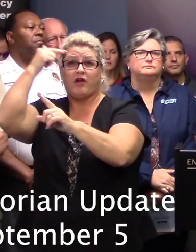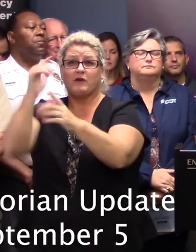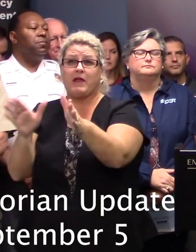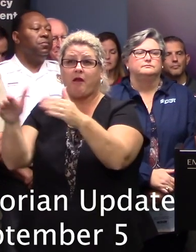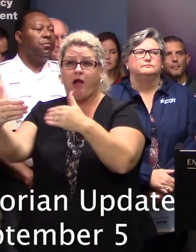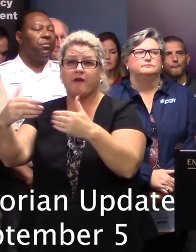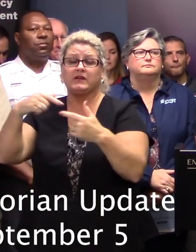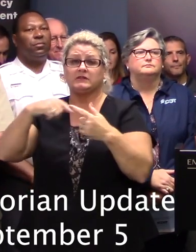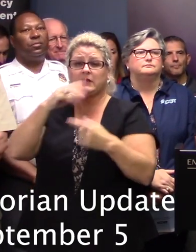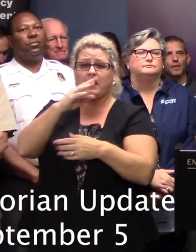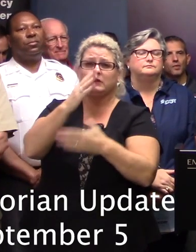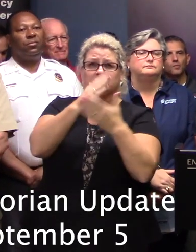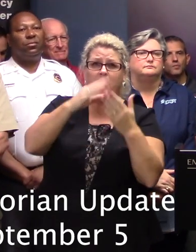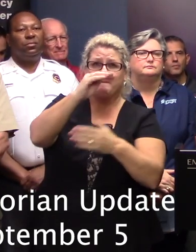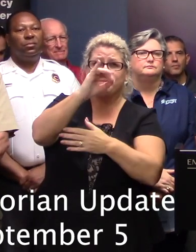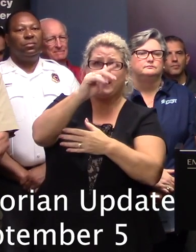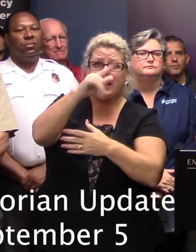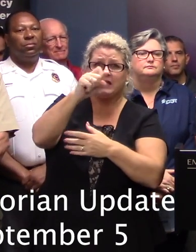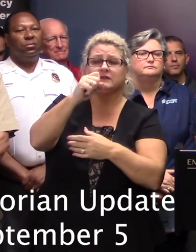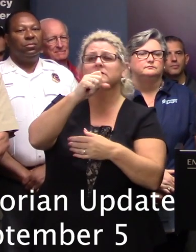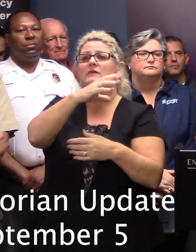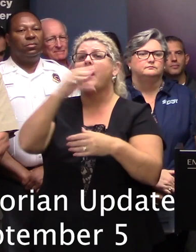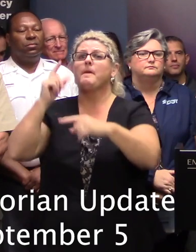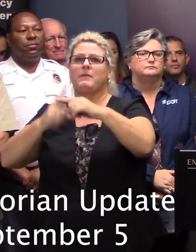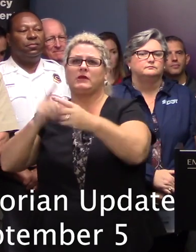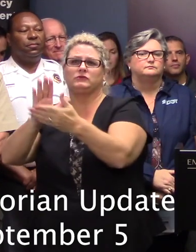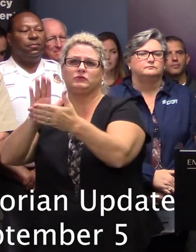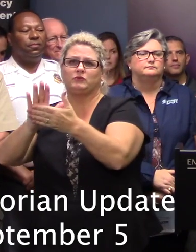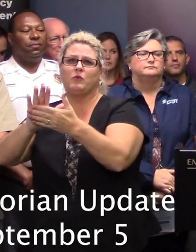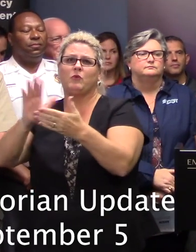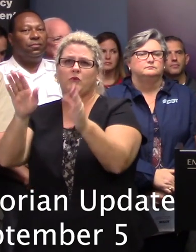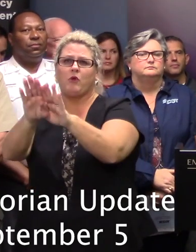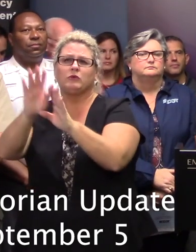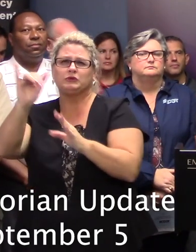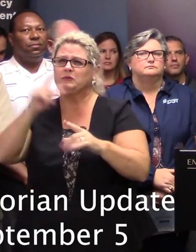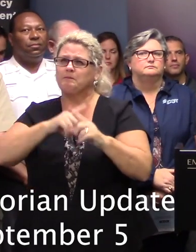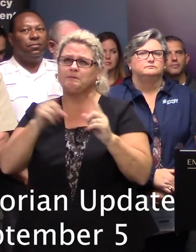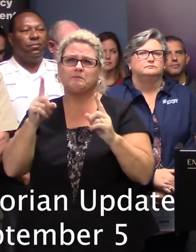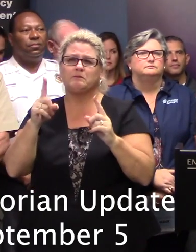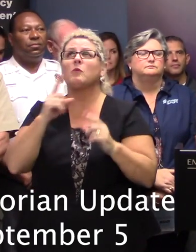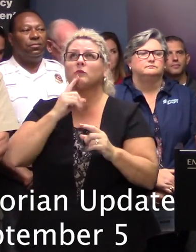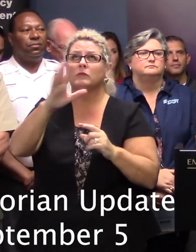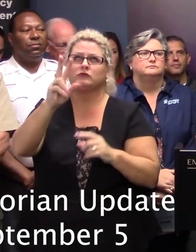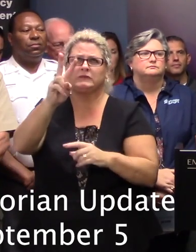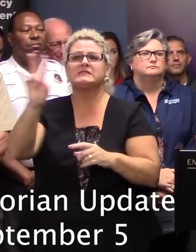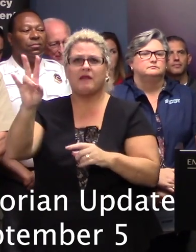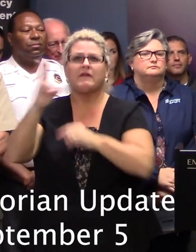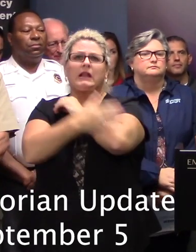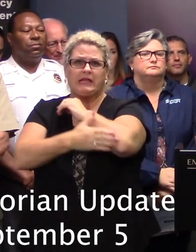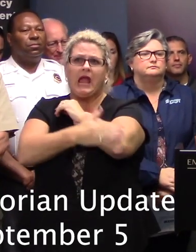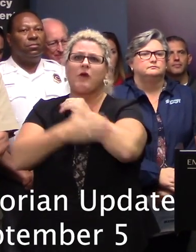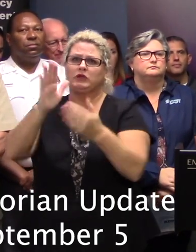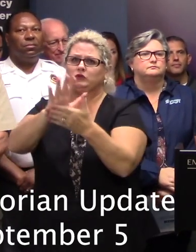South, and a similar set of circumstances for the school closures as well. There's actually 27 counties that